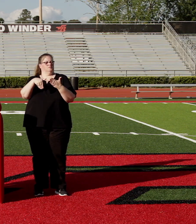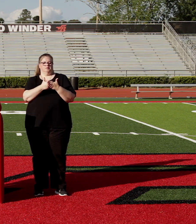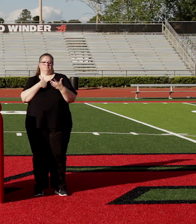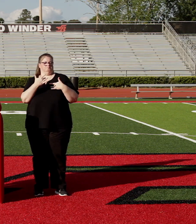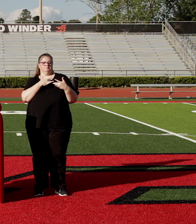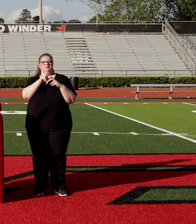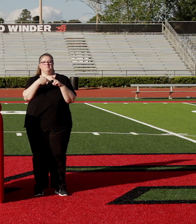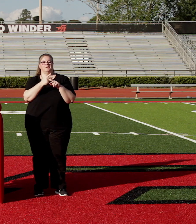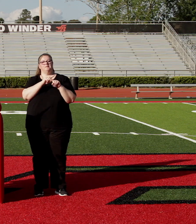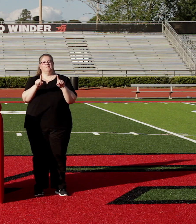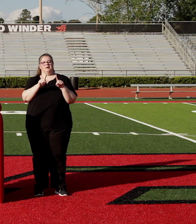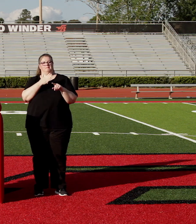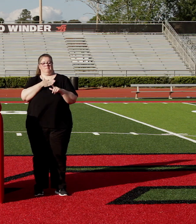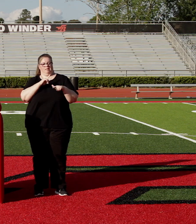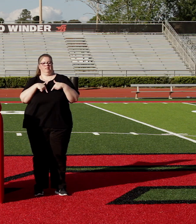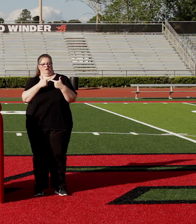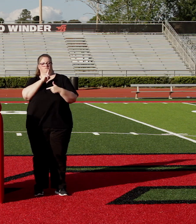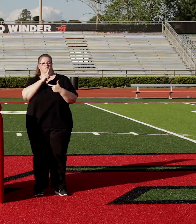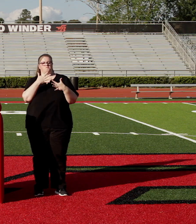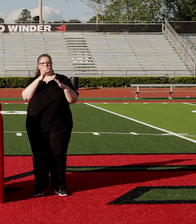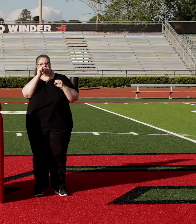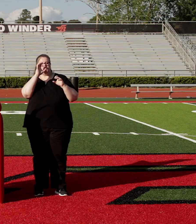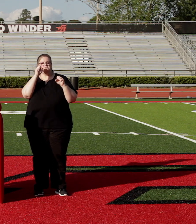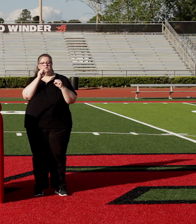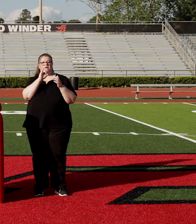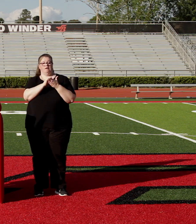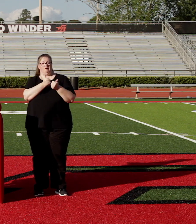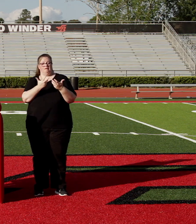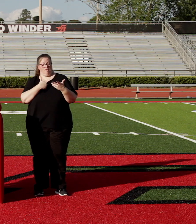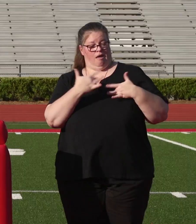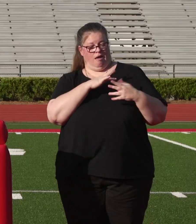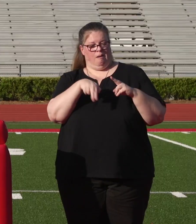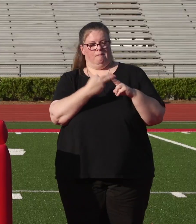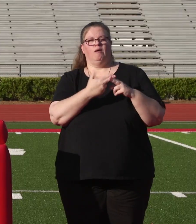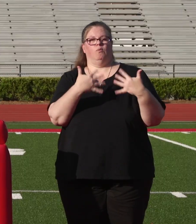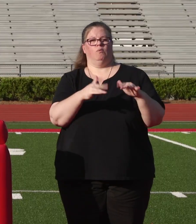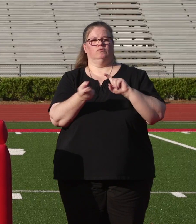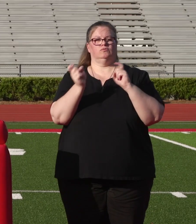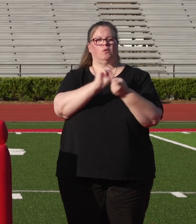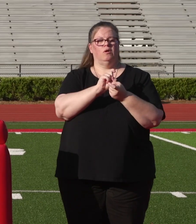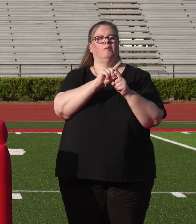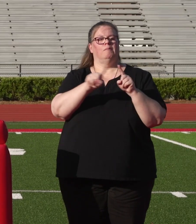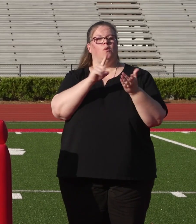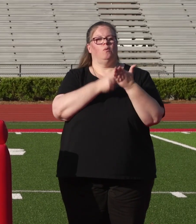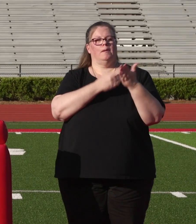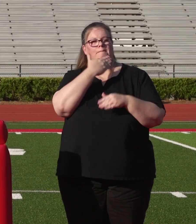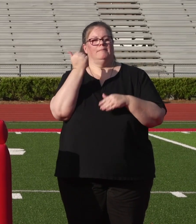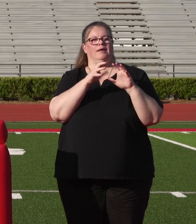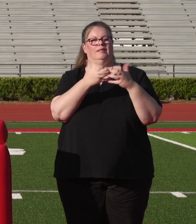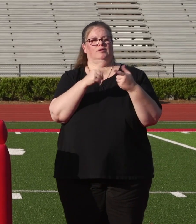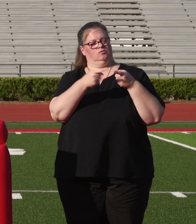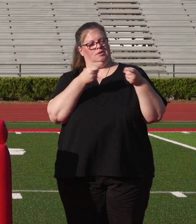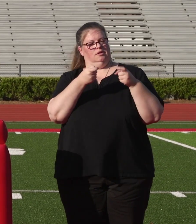But life was really put into perspective recently. When everything that I cared about was ultimately changed. But what better class to handle change?